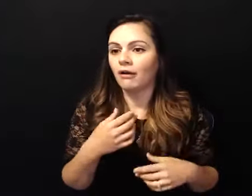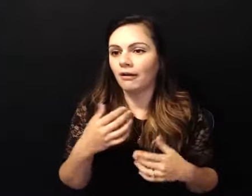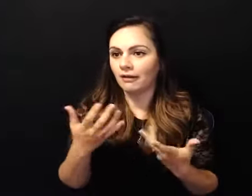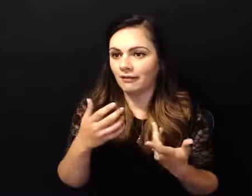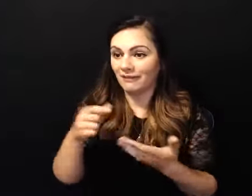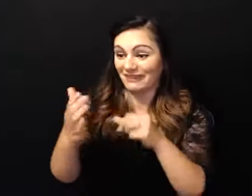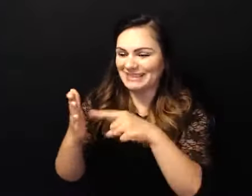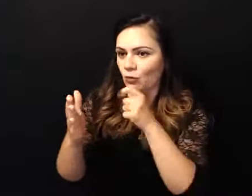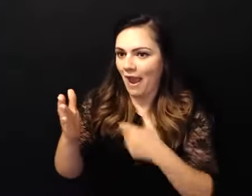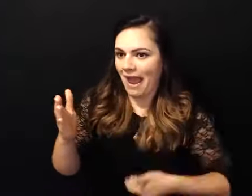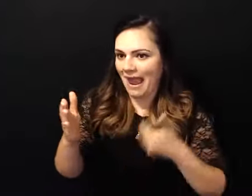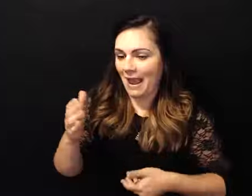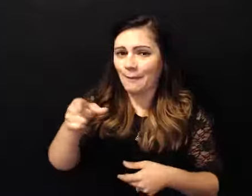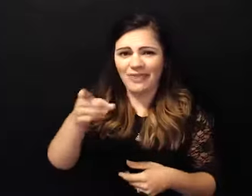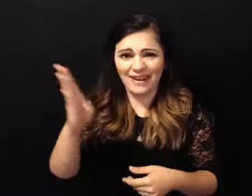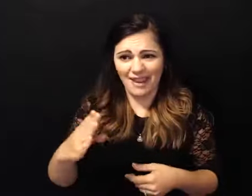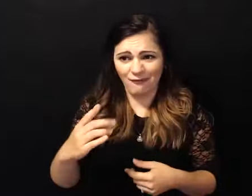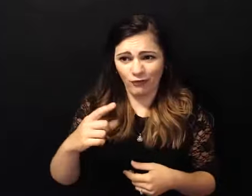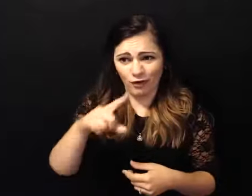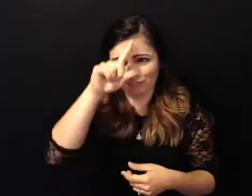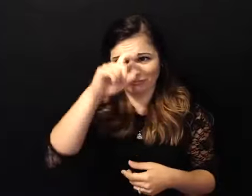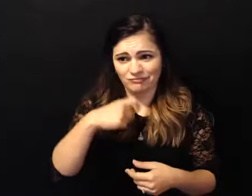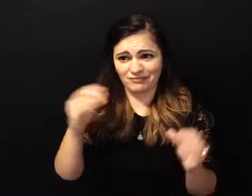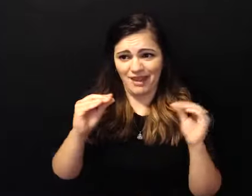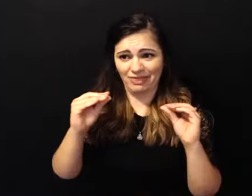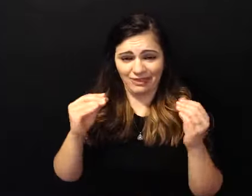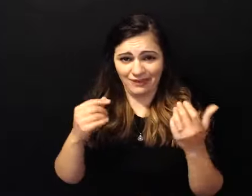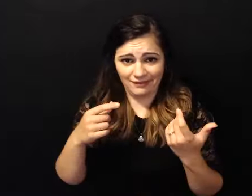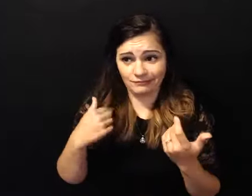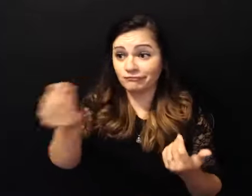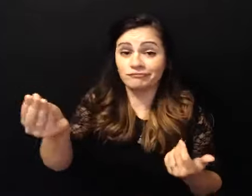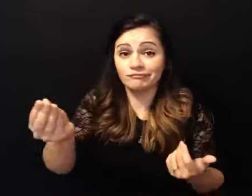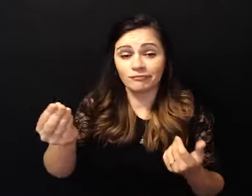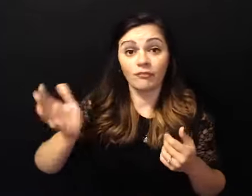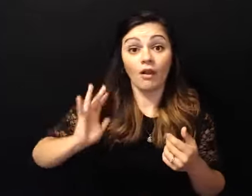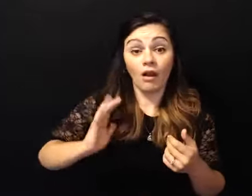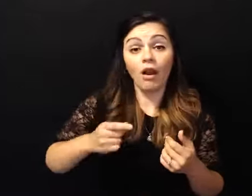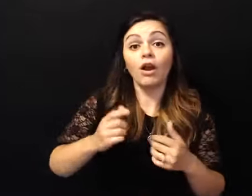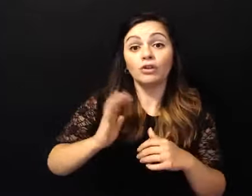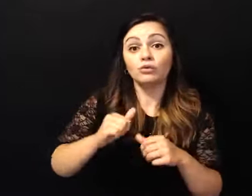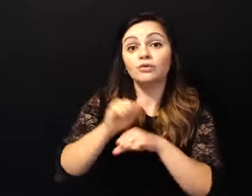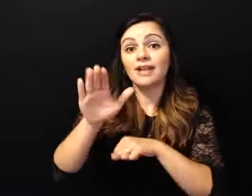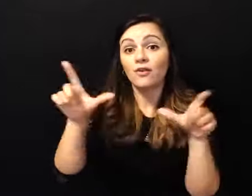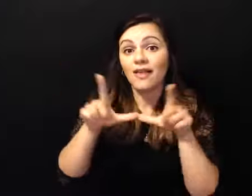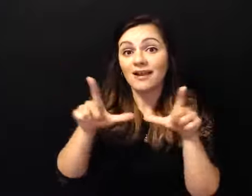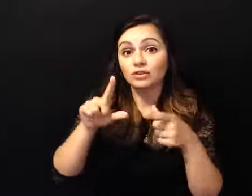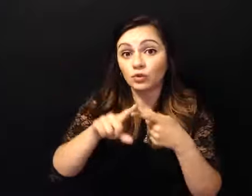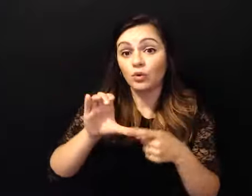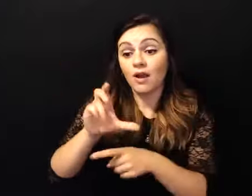and back in the day they used to send your license to columbus and in columbus they would do their thing and then they'd send it back to you well we didn't put an